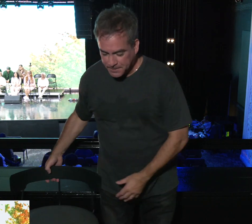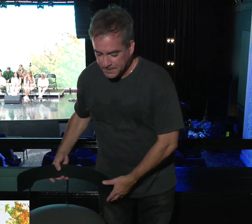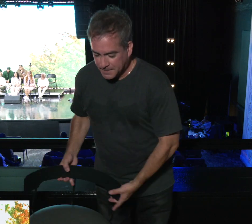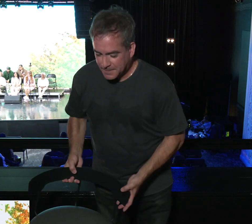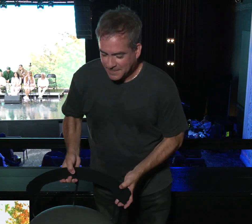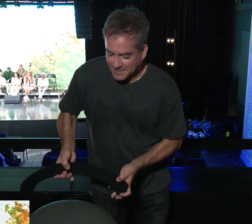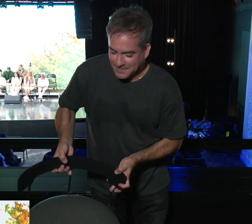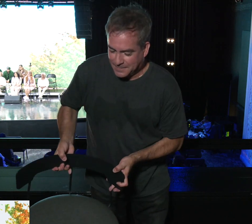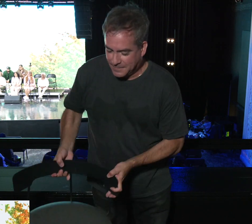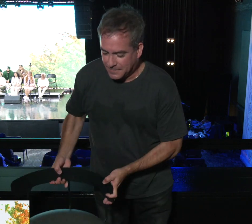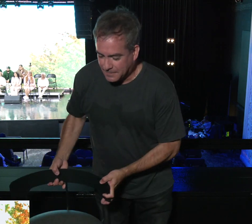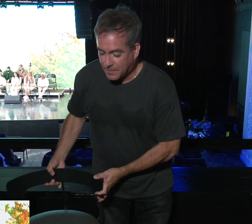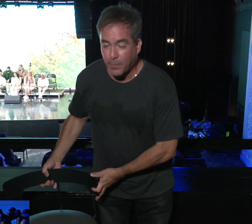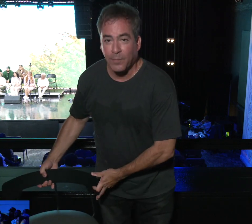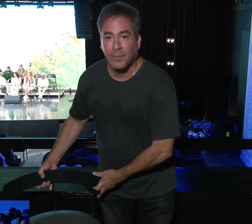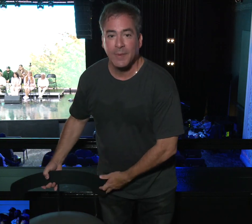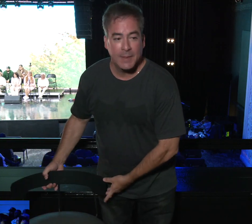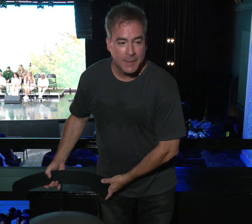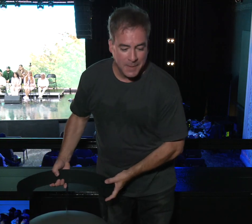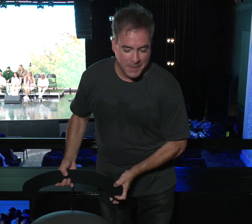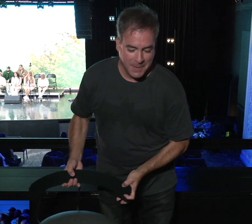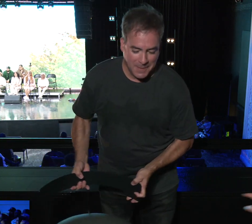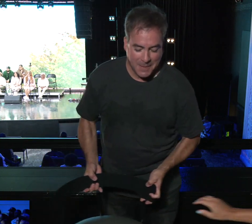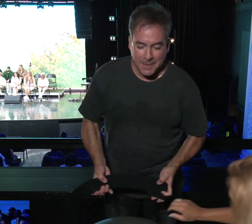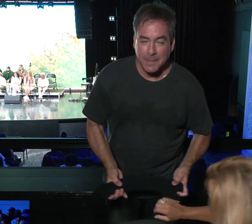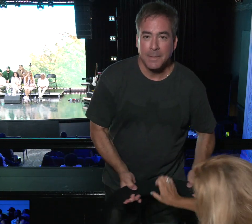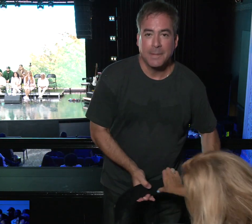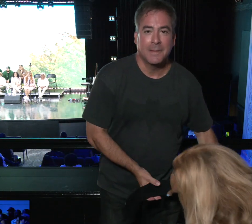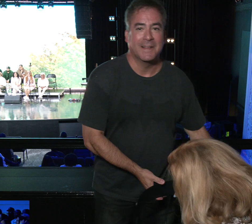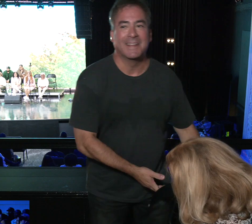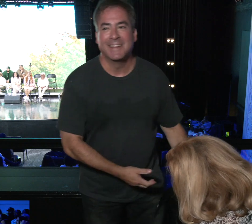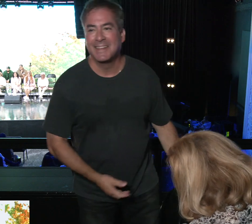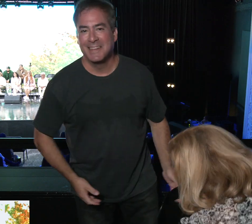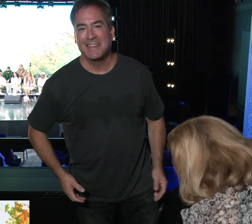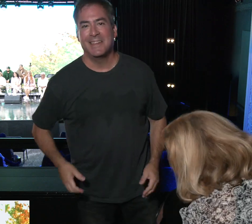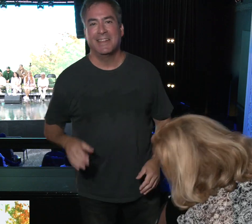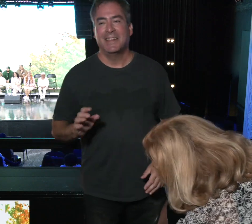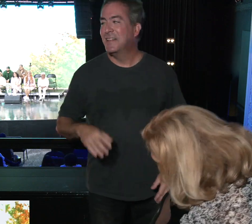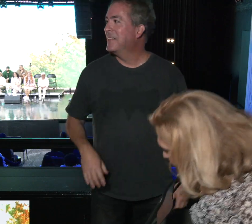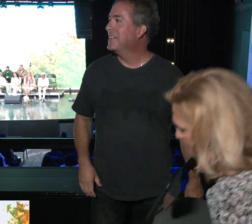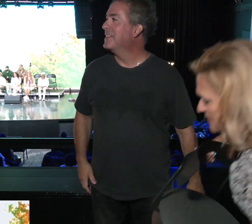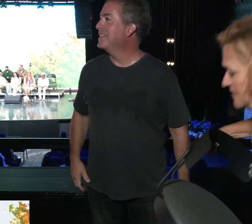Period. Somebody say period. Period. Thank you, Pastor Cheryl.